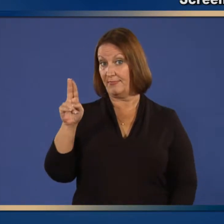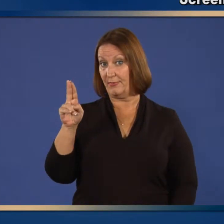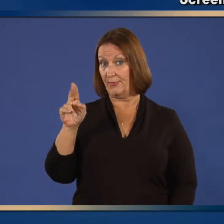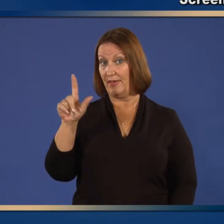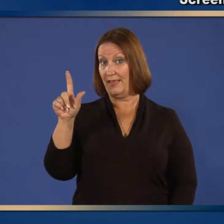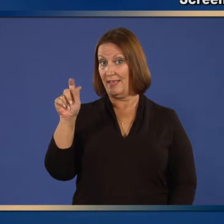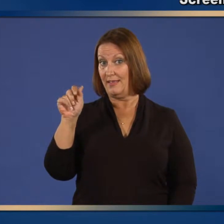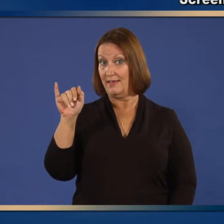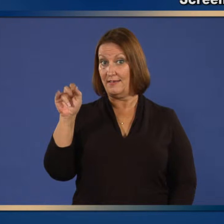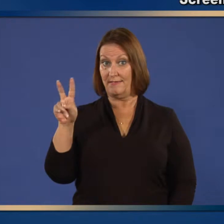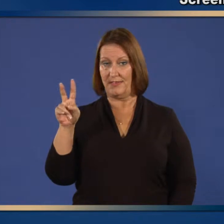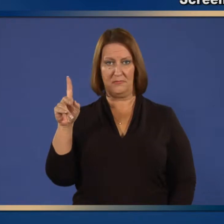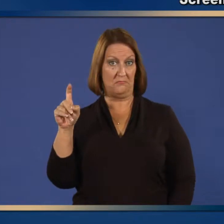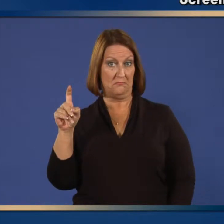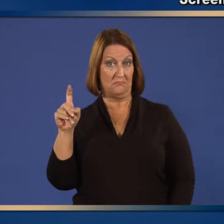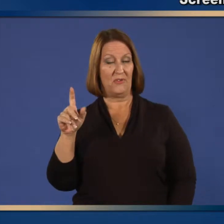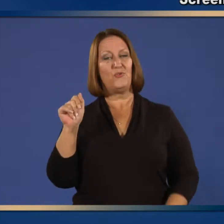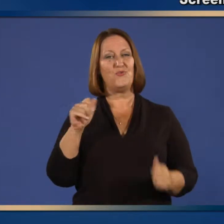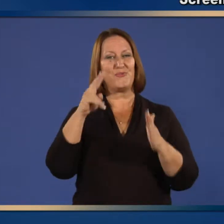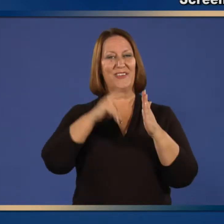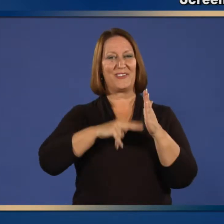read the information below.